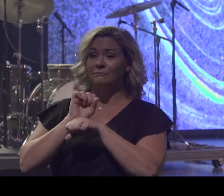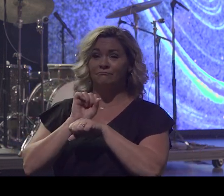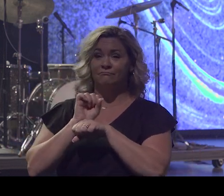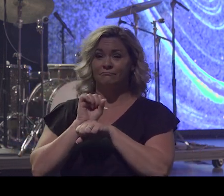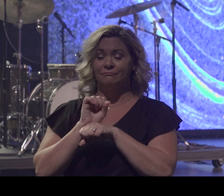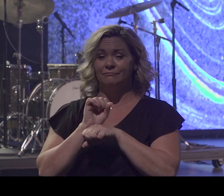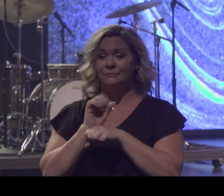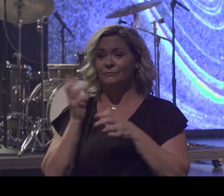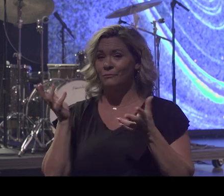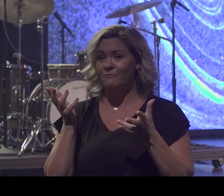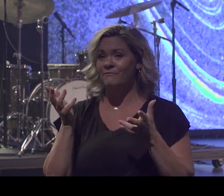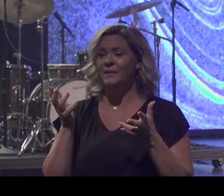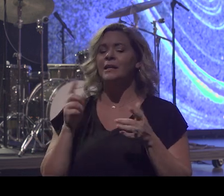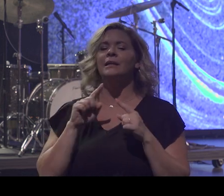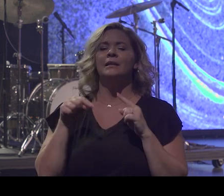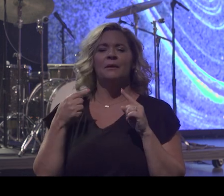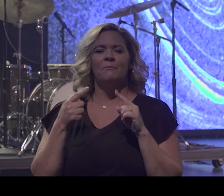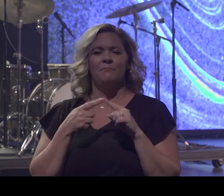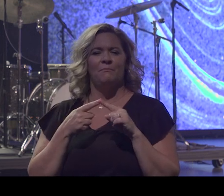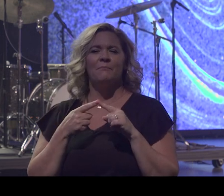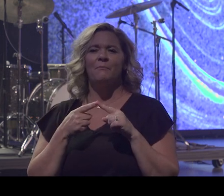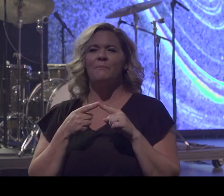God's work is about people.